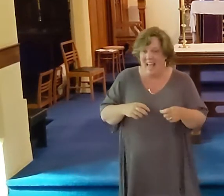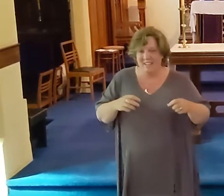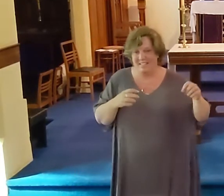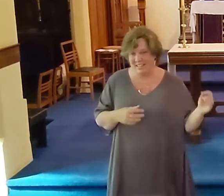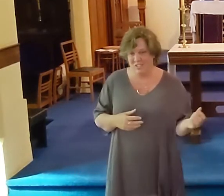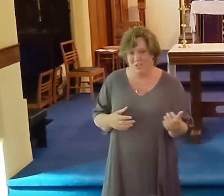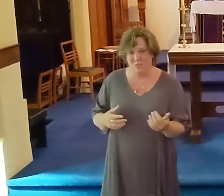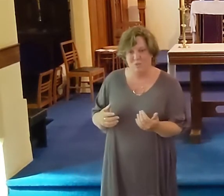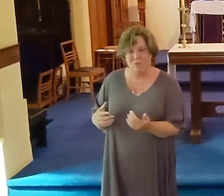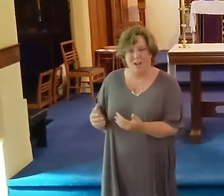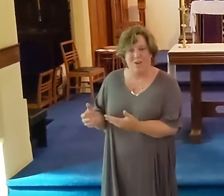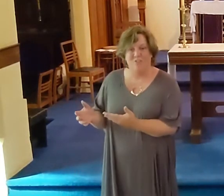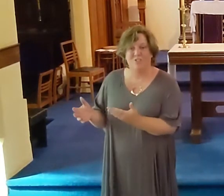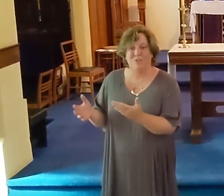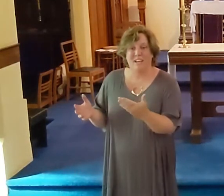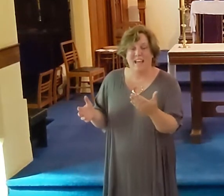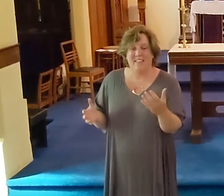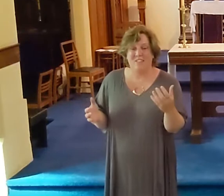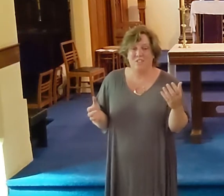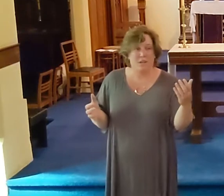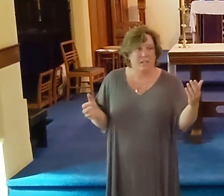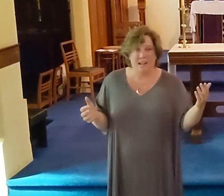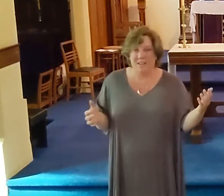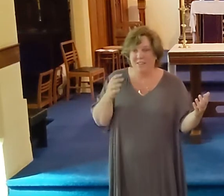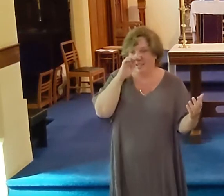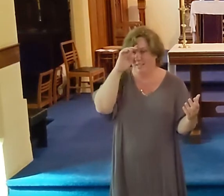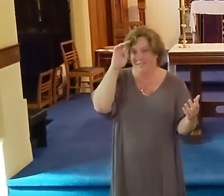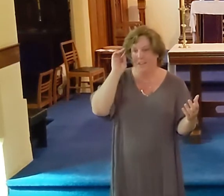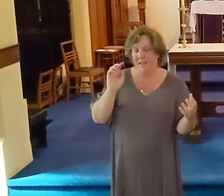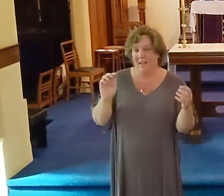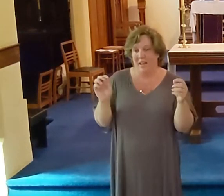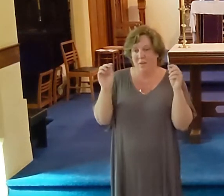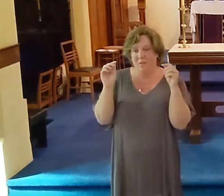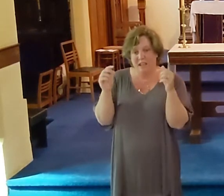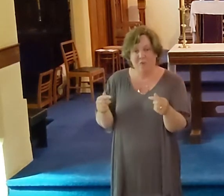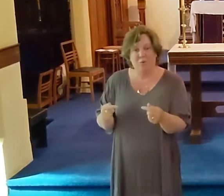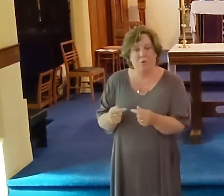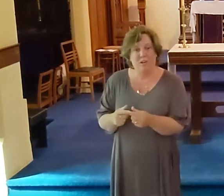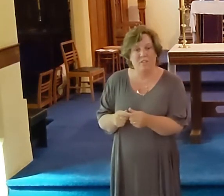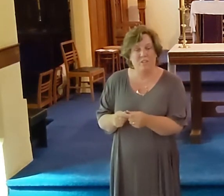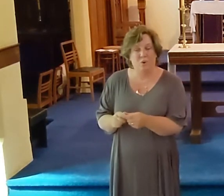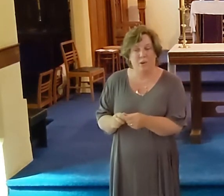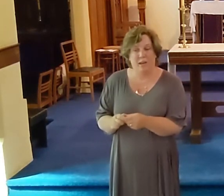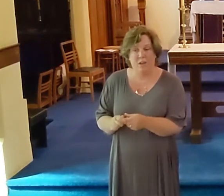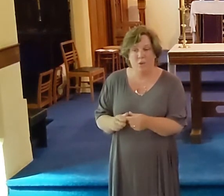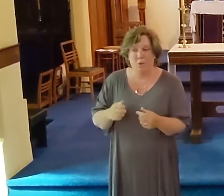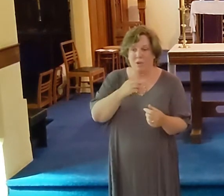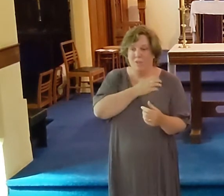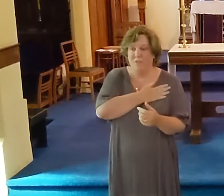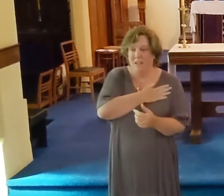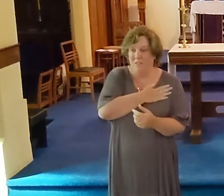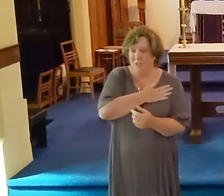together and sent this gospel choir on tour. And these young singers, same before Queen Victoria,